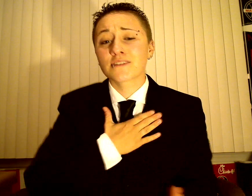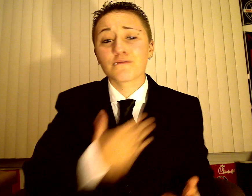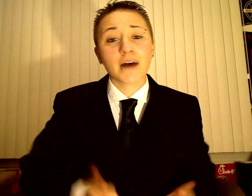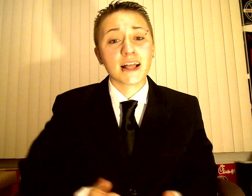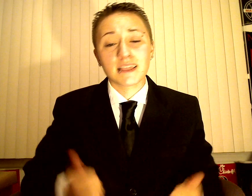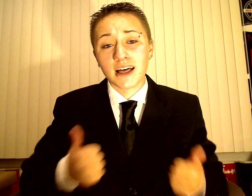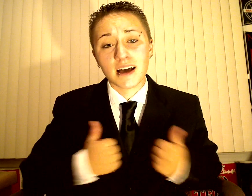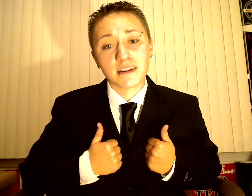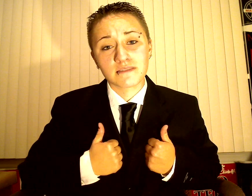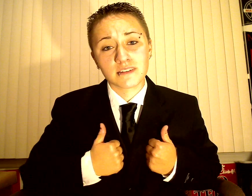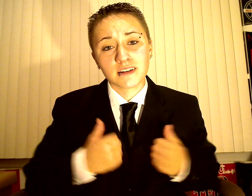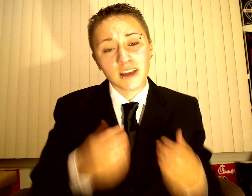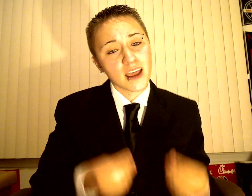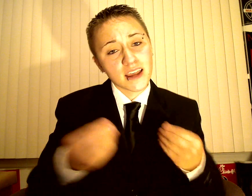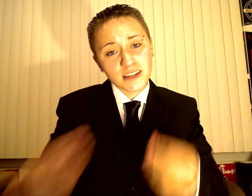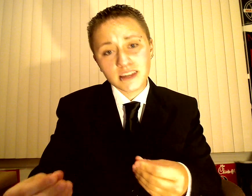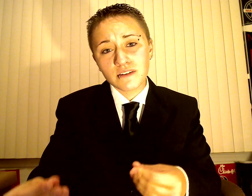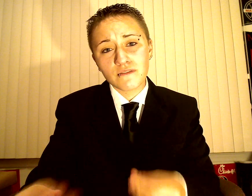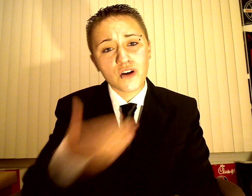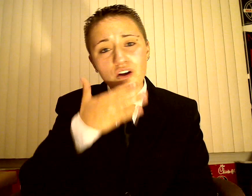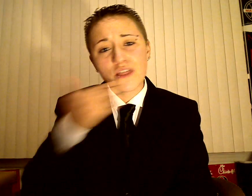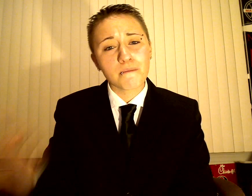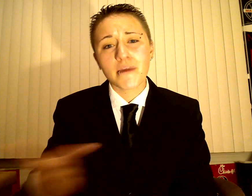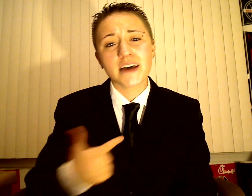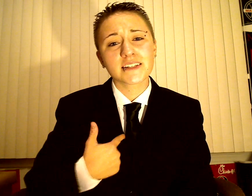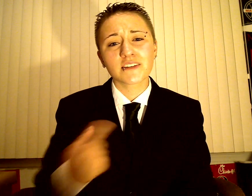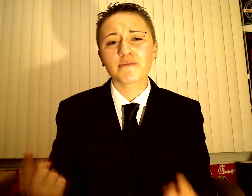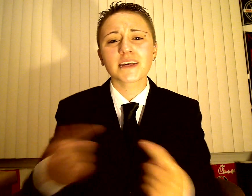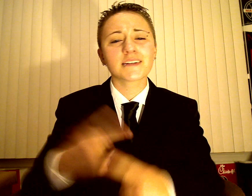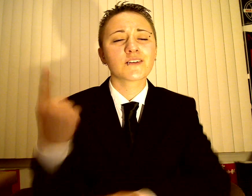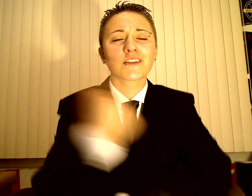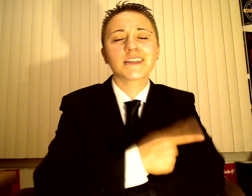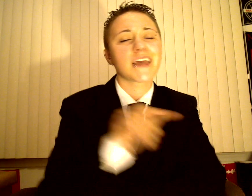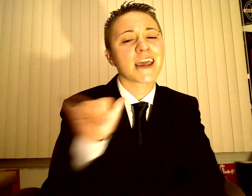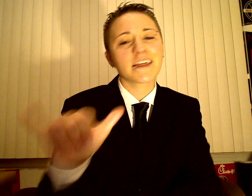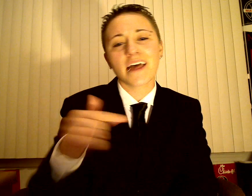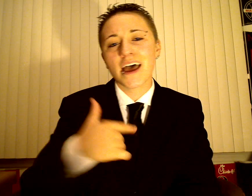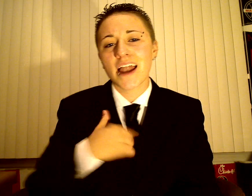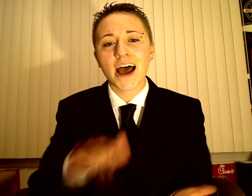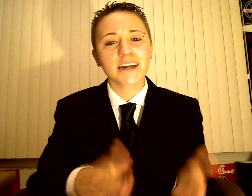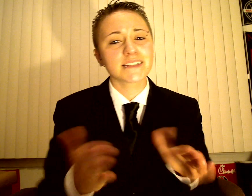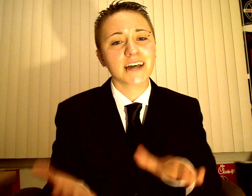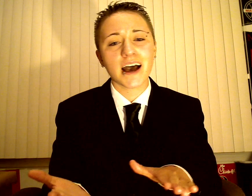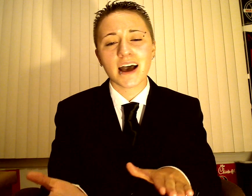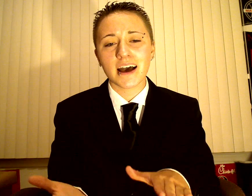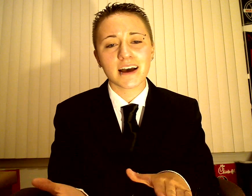of my life And give her the best of me till the day that I die